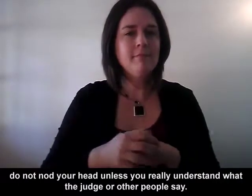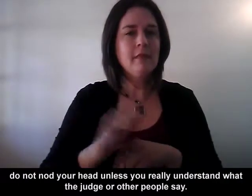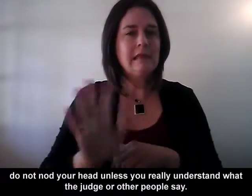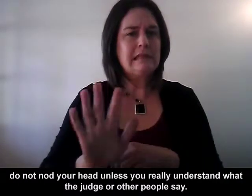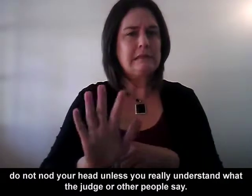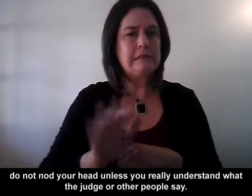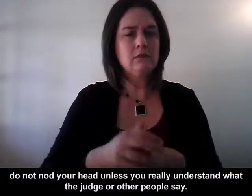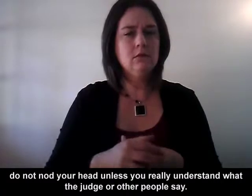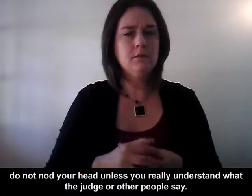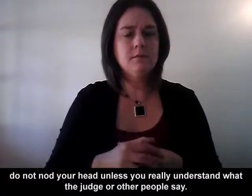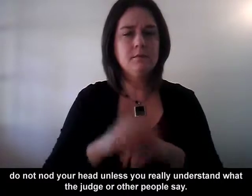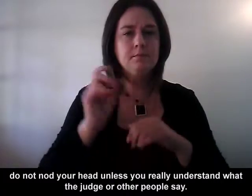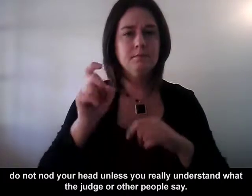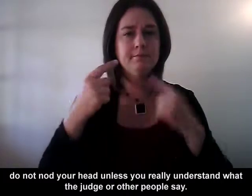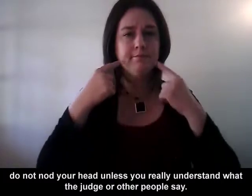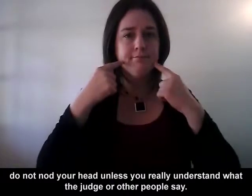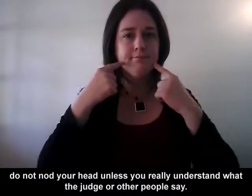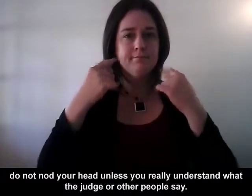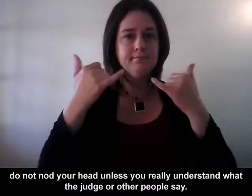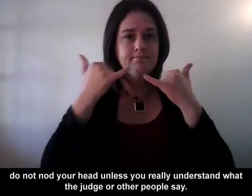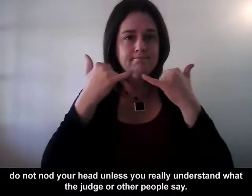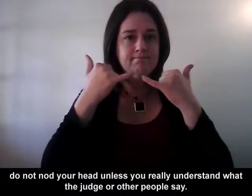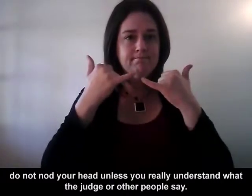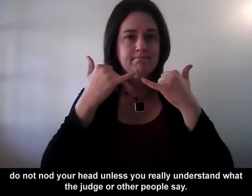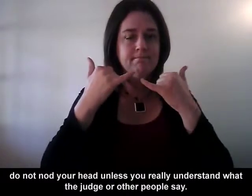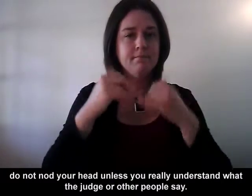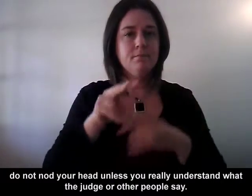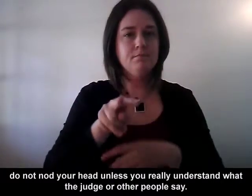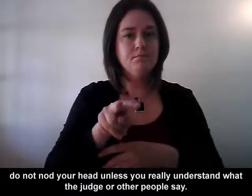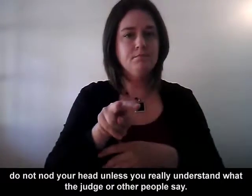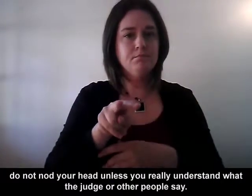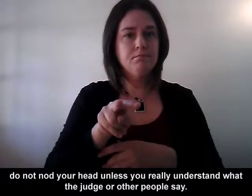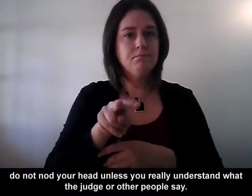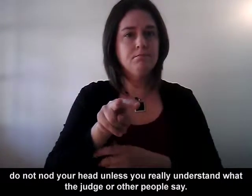nod your head unless you really understand what the judge or other people say.